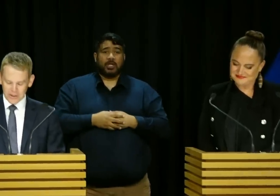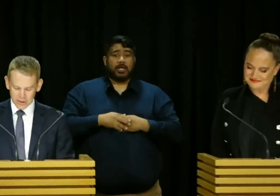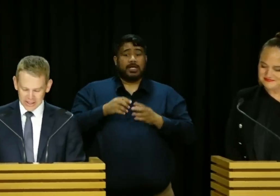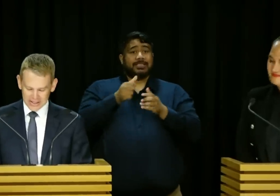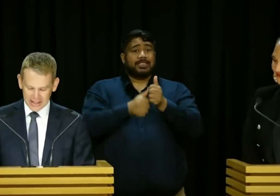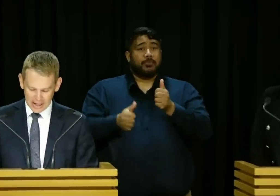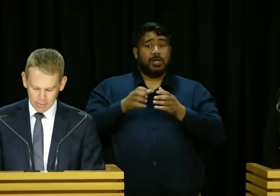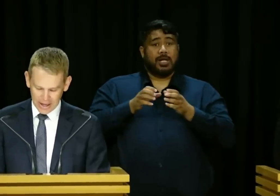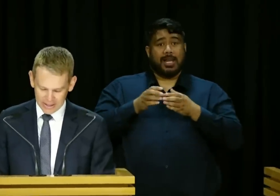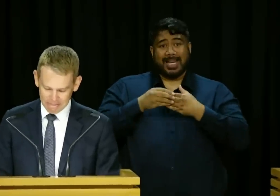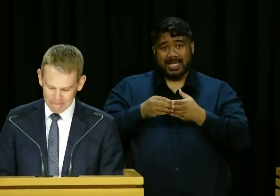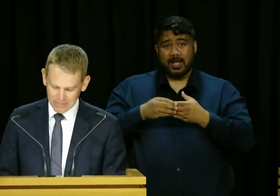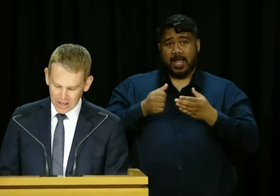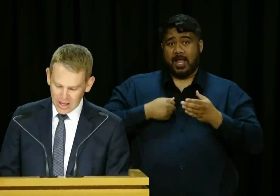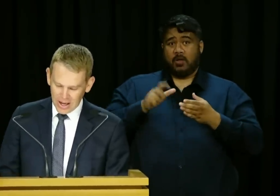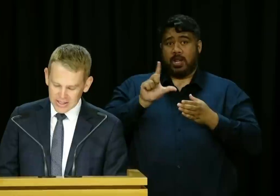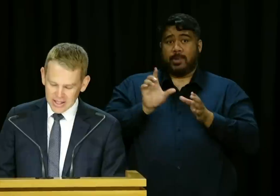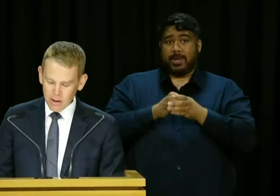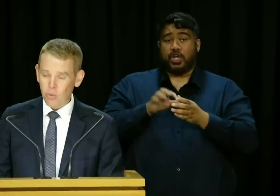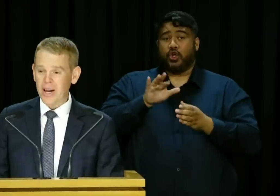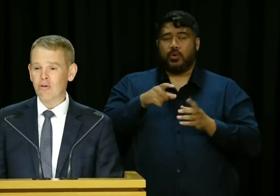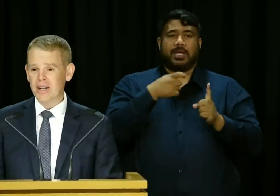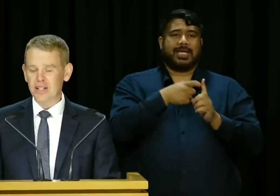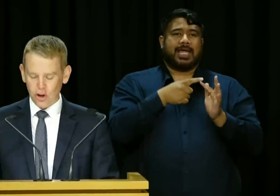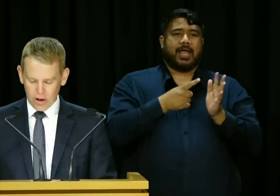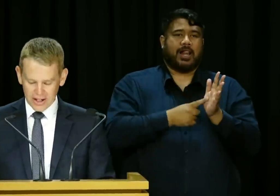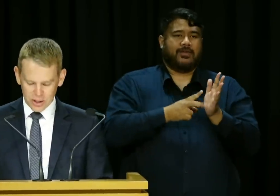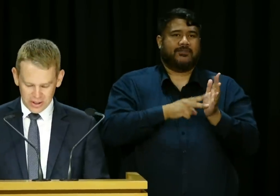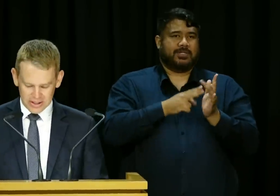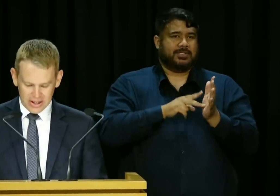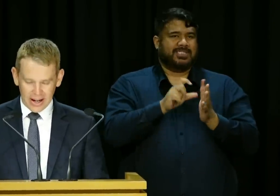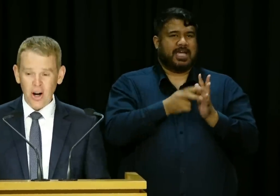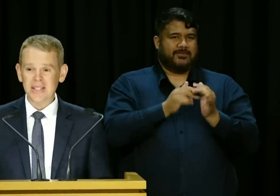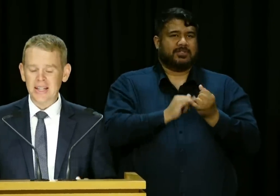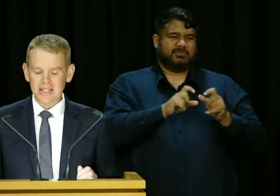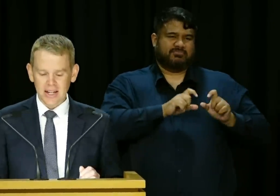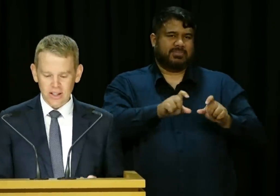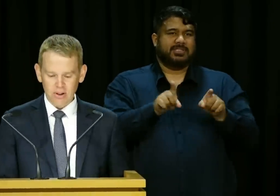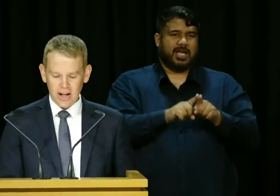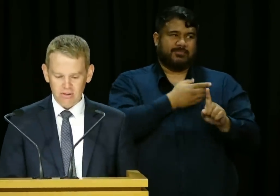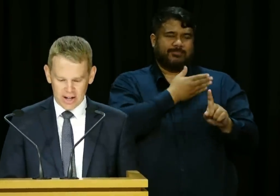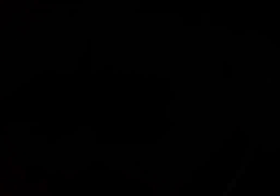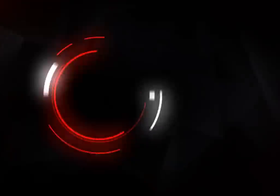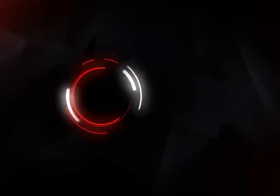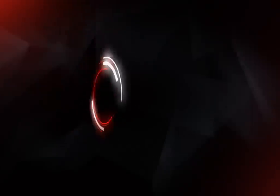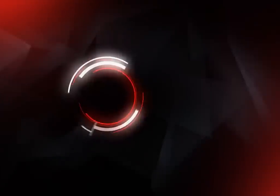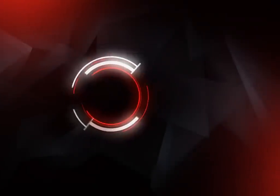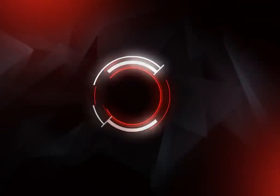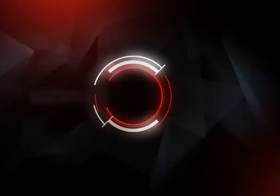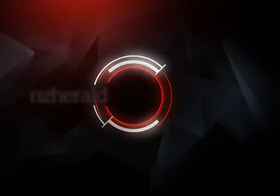of the New Zealand Labour Party. As a team, we are ready to crack into it, and I intend to hit the ground running.